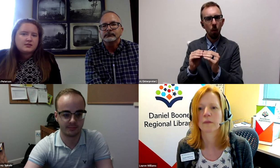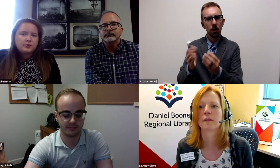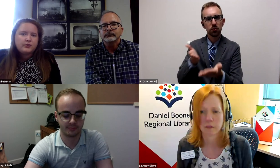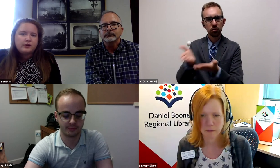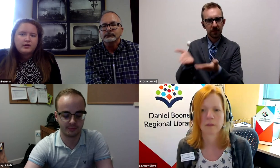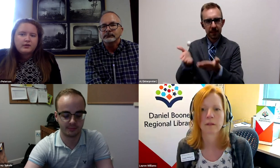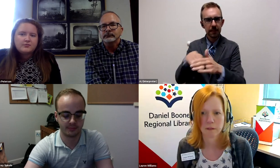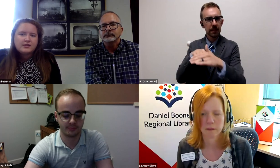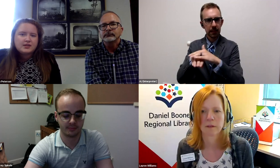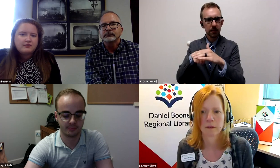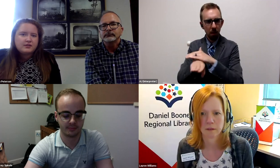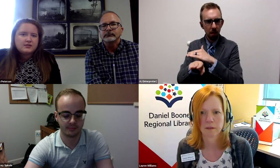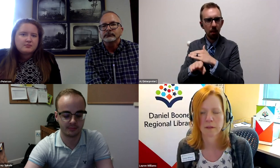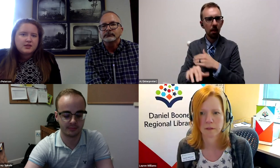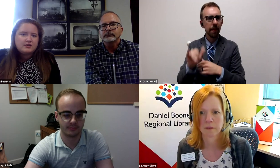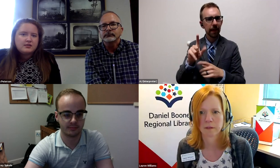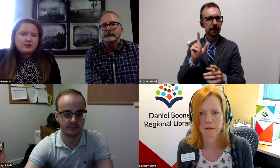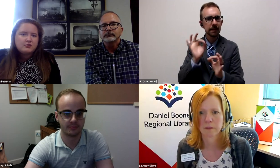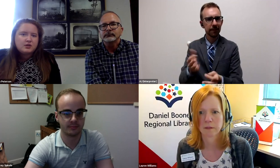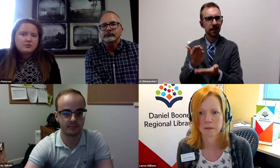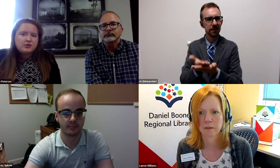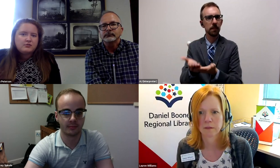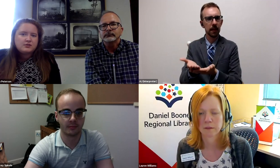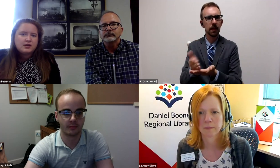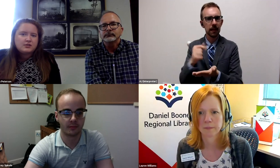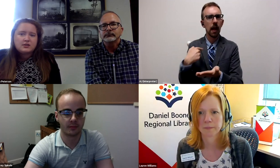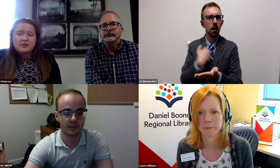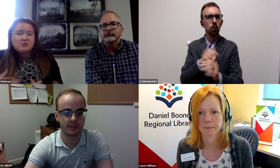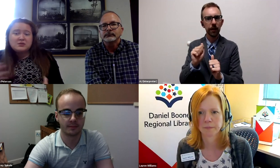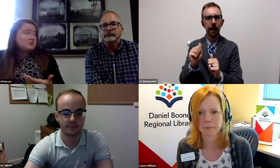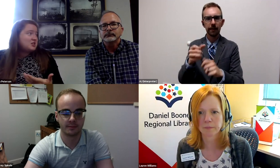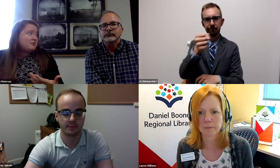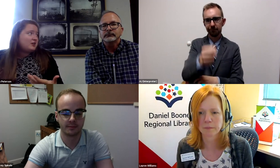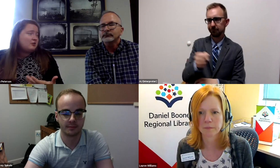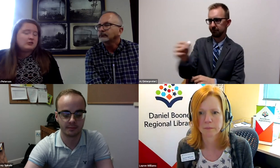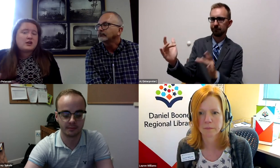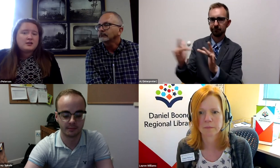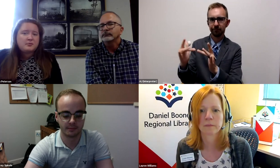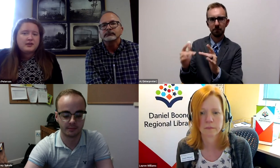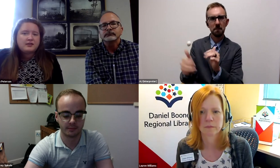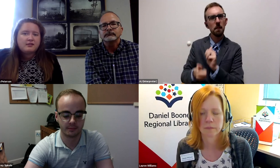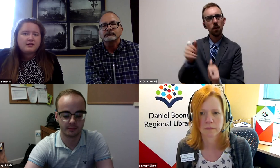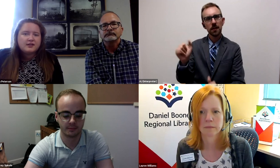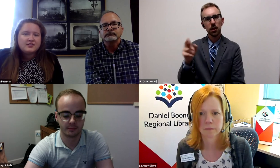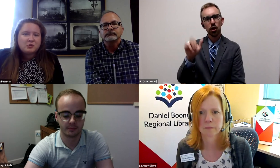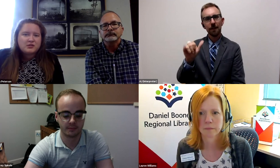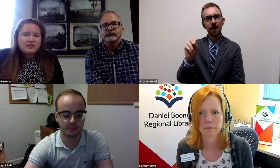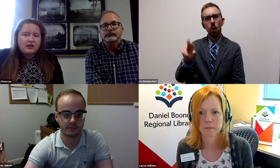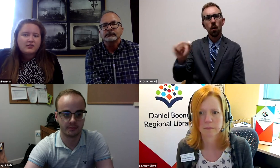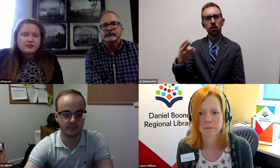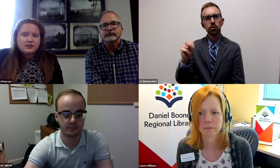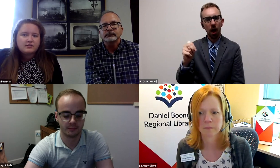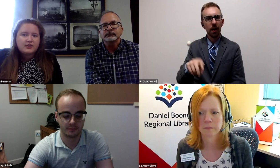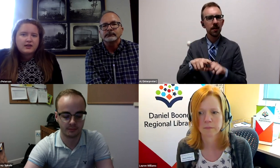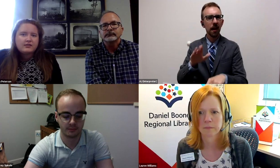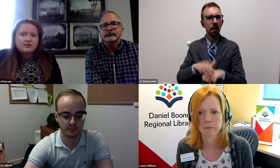and accessible. That's definitely something that's could put you in touch mostly with Jeffrey or John, depending on the particular